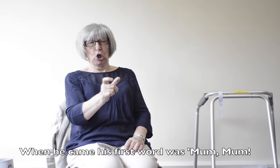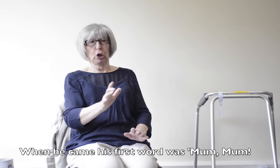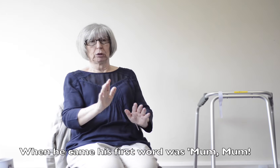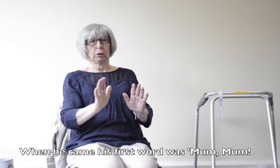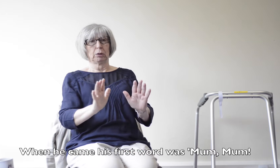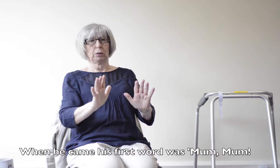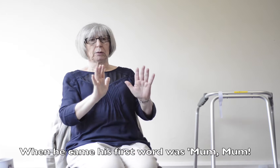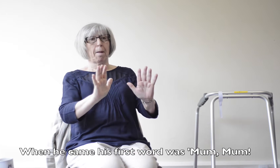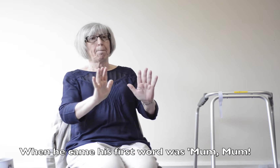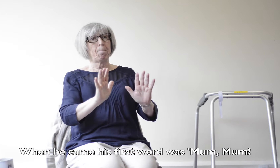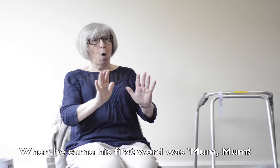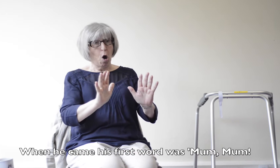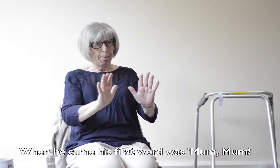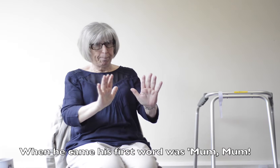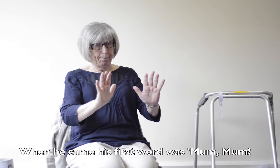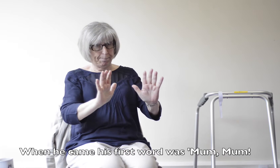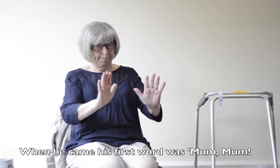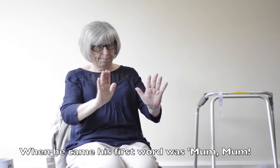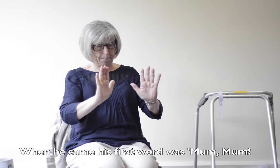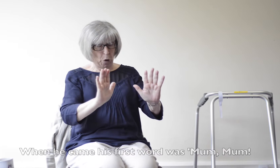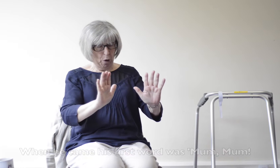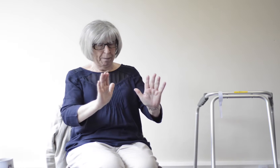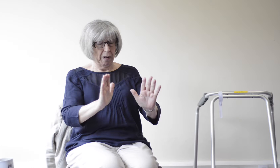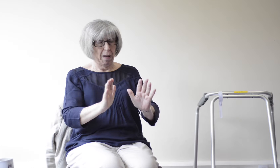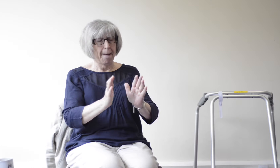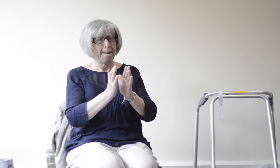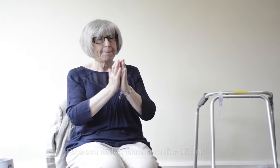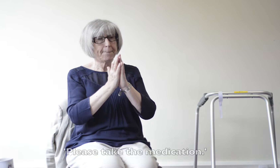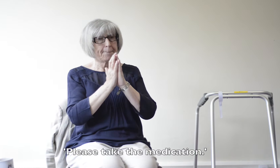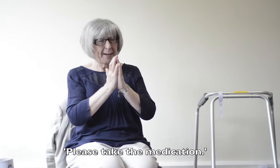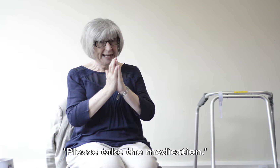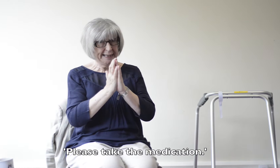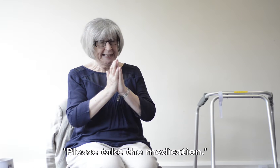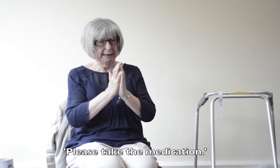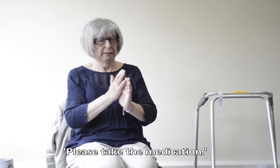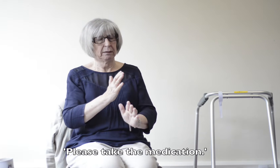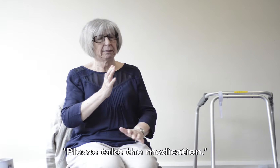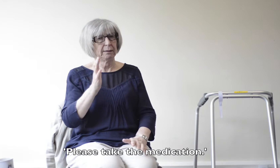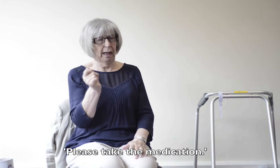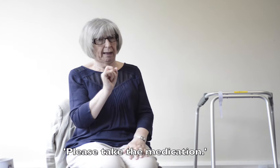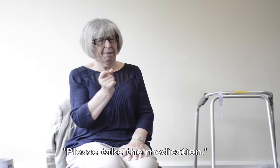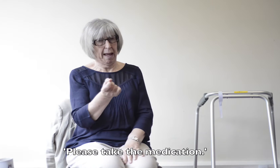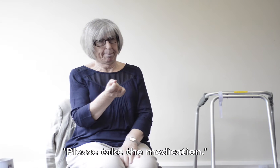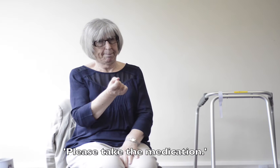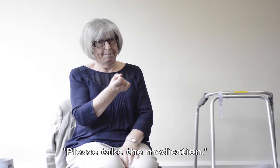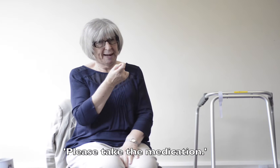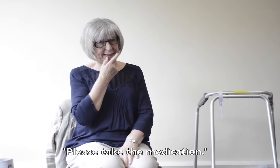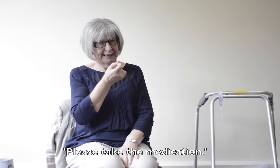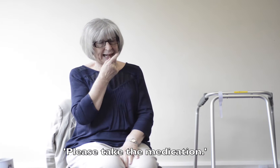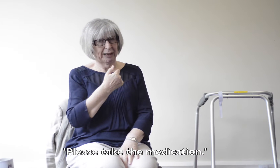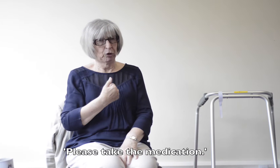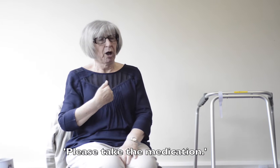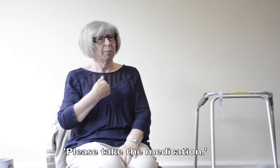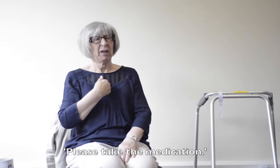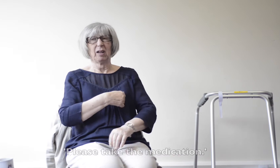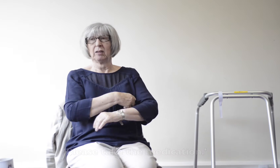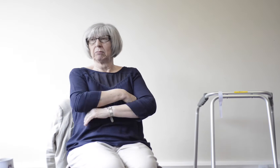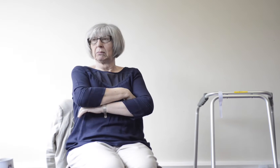anything, he just said, look, Mum, can you please take the medication? To which again, I